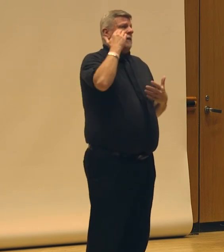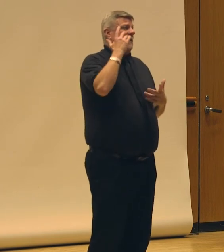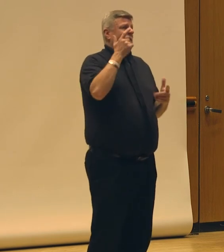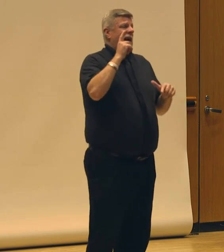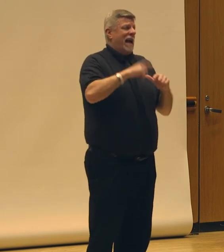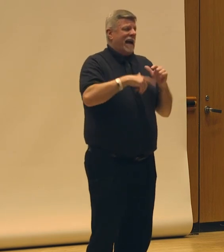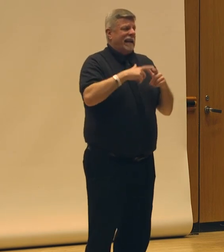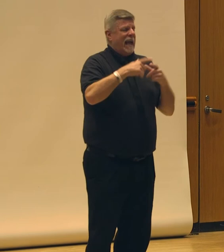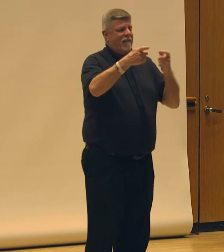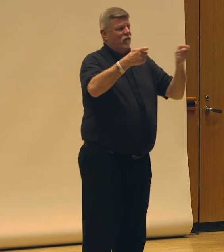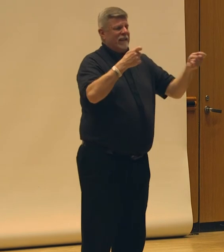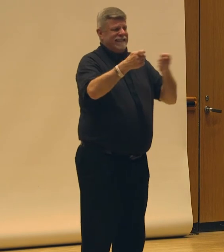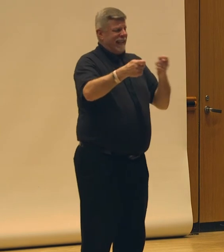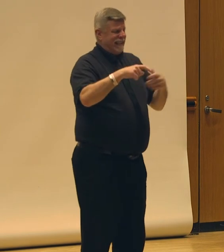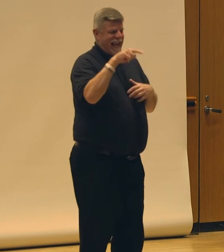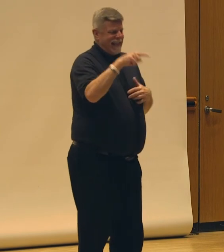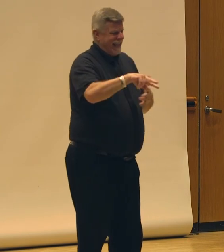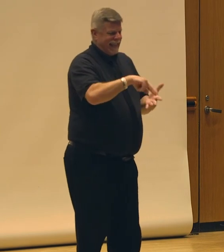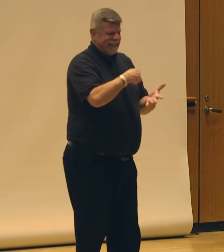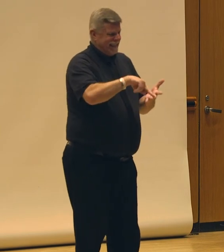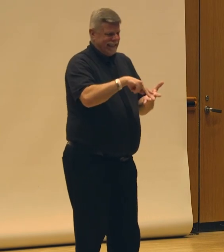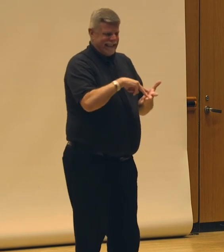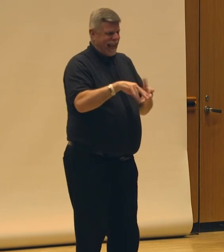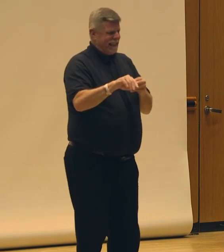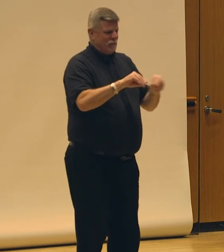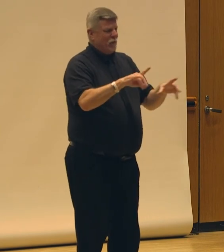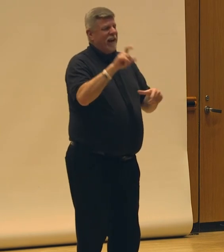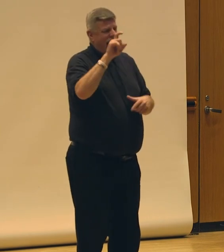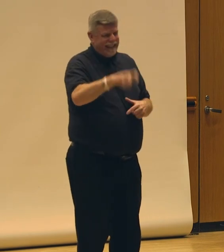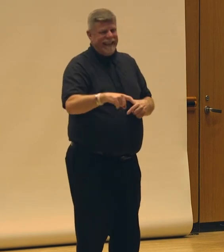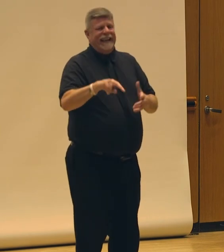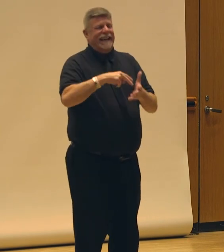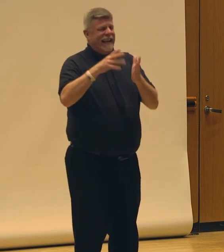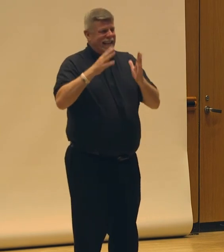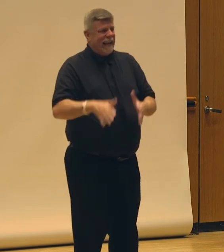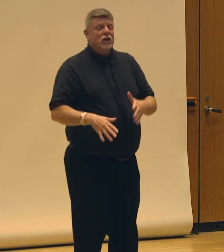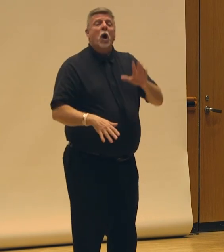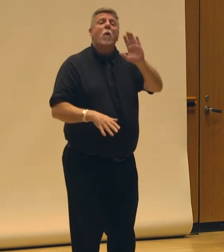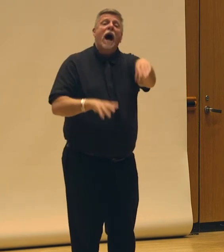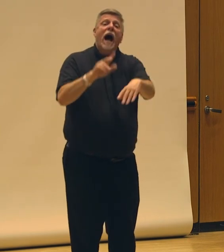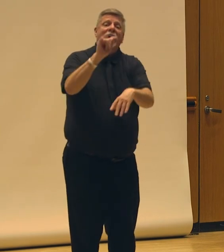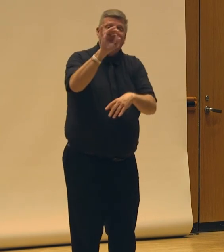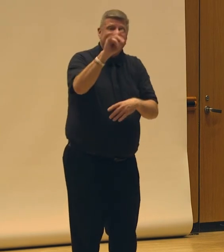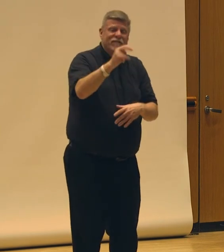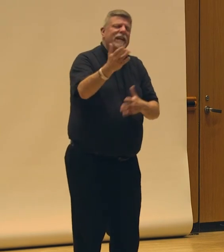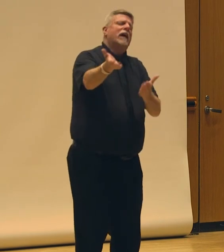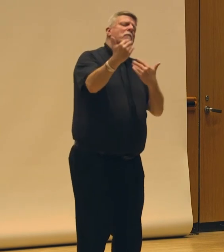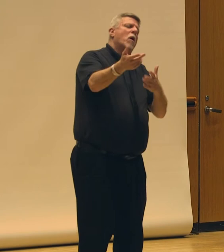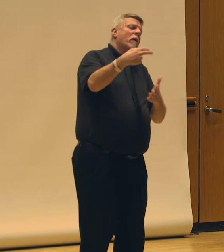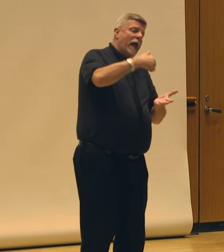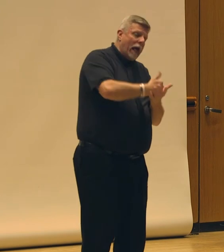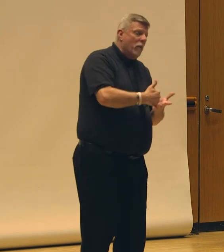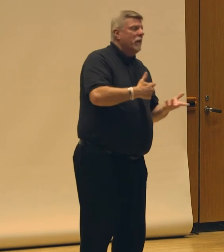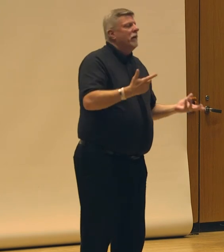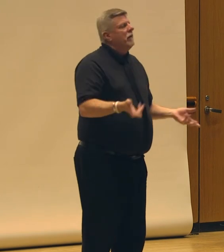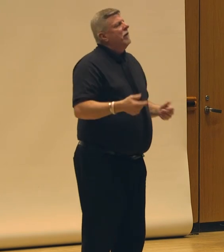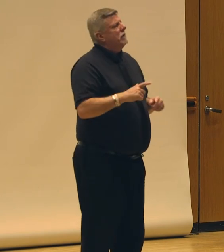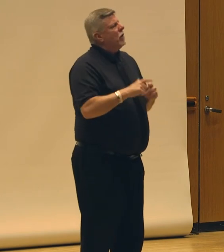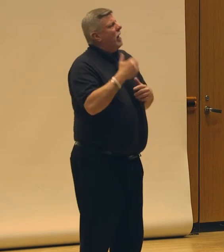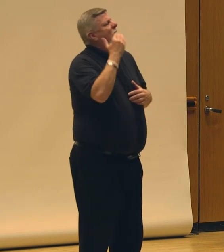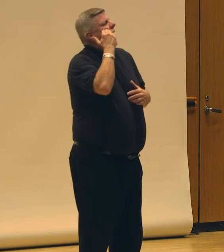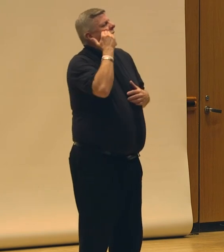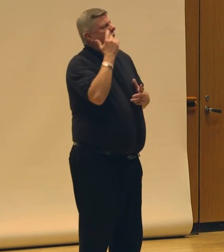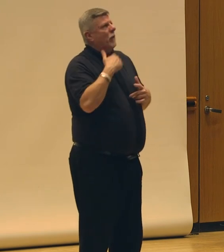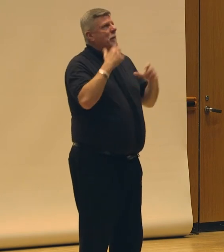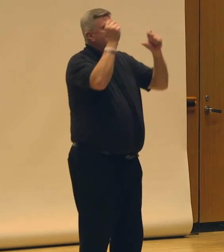facilitate this dance movement. I really need a dancer to step into place. Oh, wow, look, here's Tiffany. She's helping. She's got a great idea. Okay, I know I had